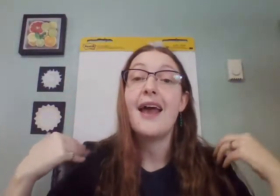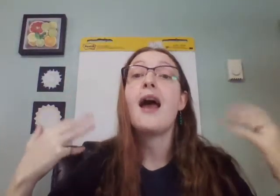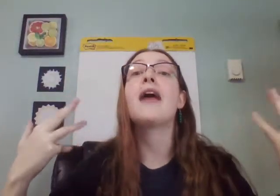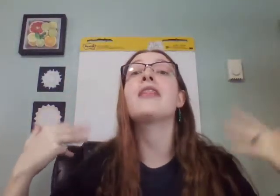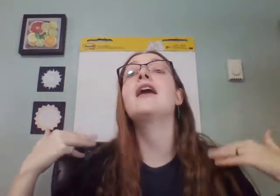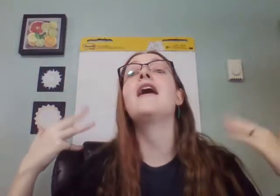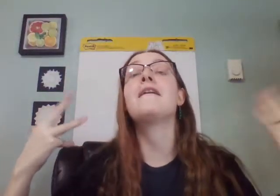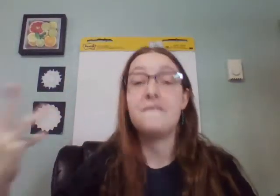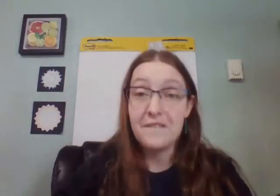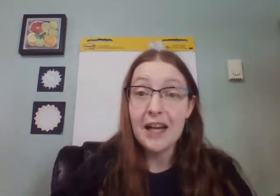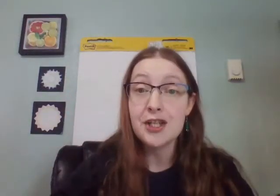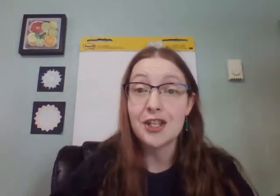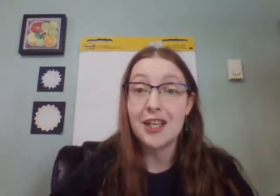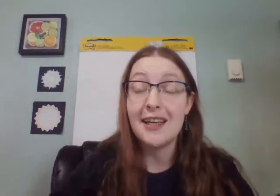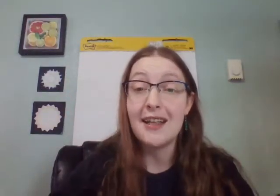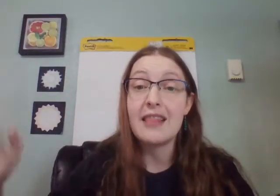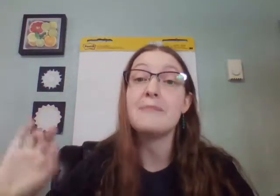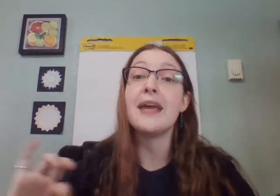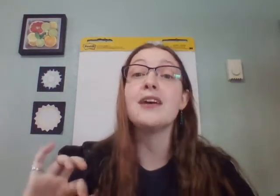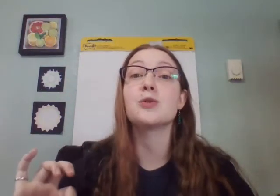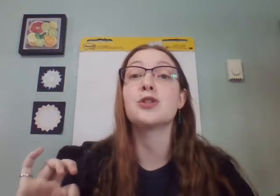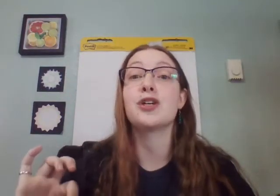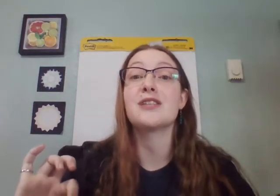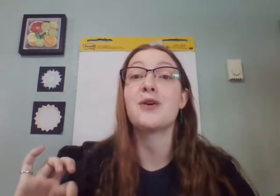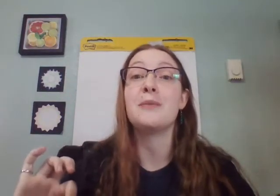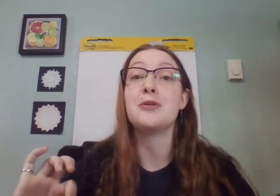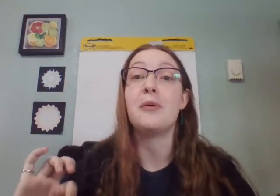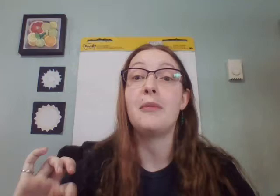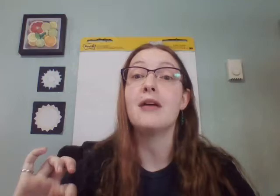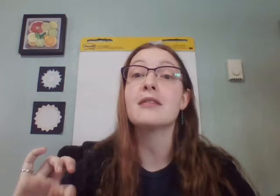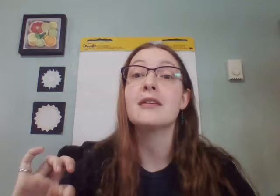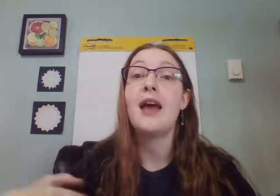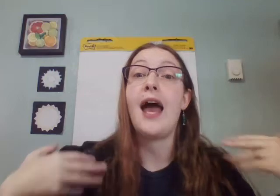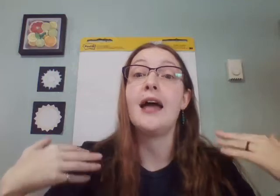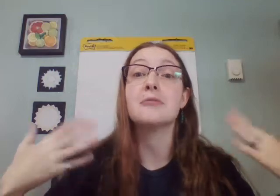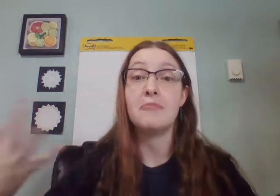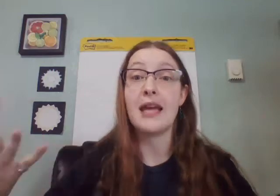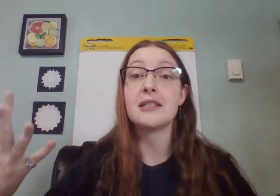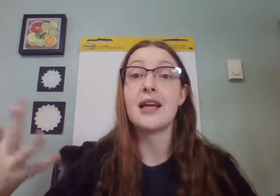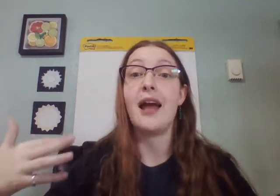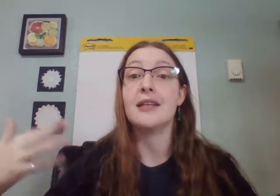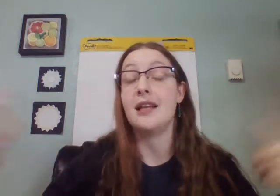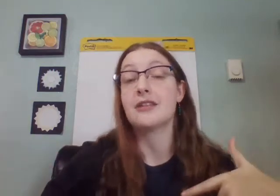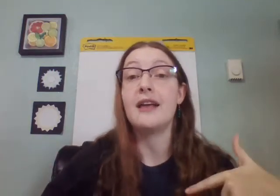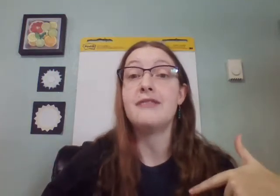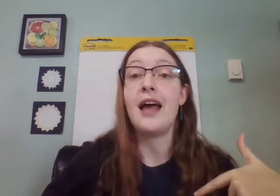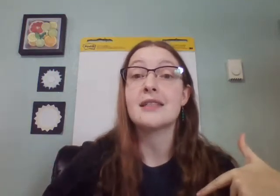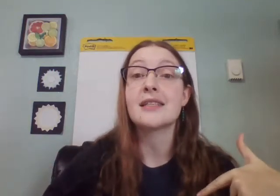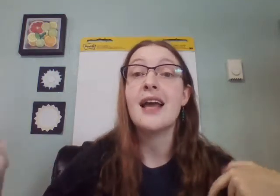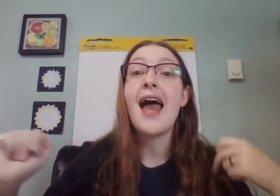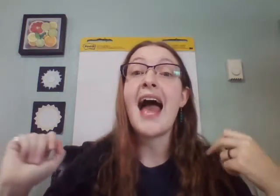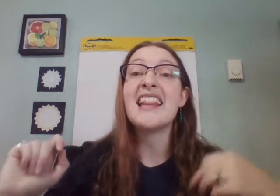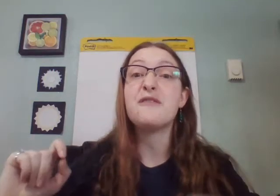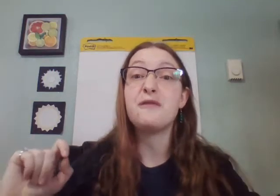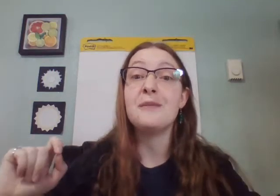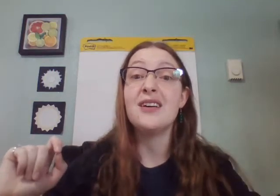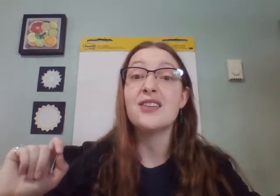And then eventually the males will transform into a moth and mate and then their life ends. And the females,